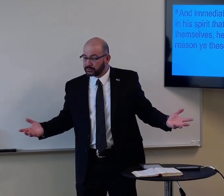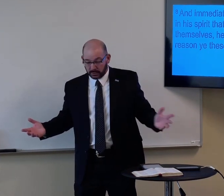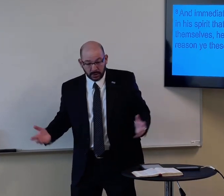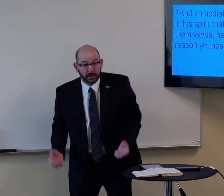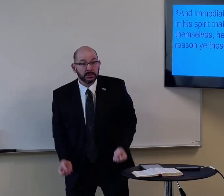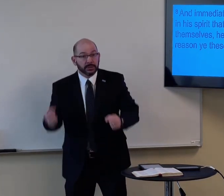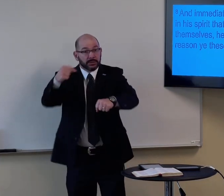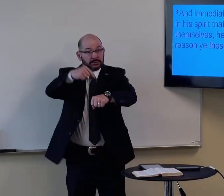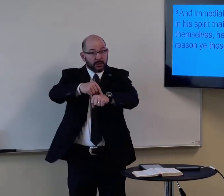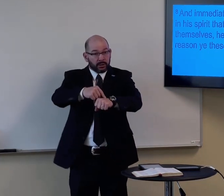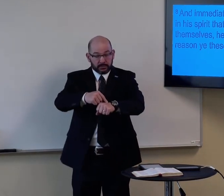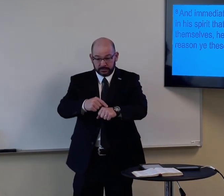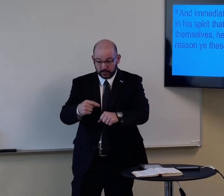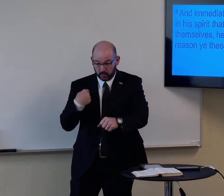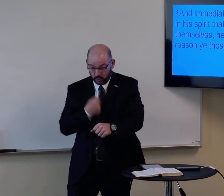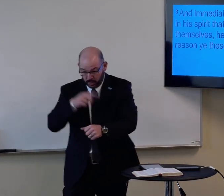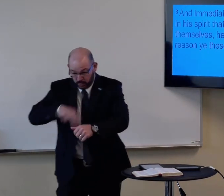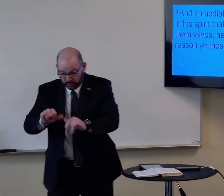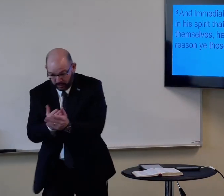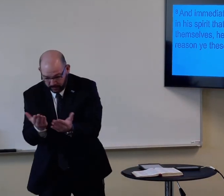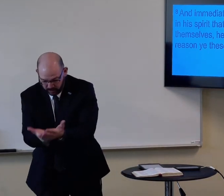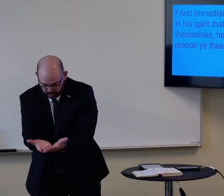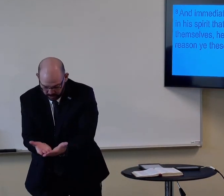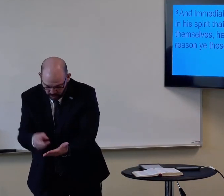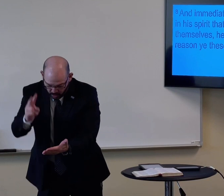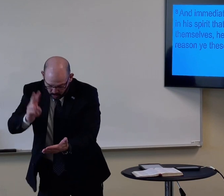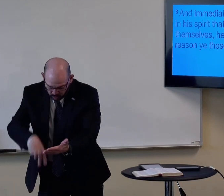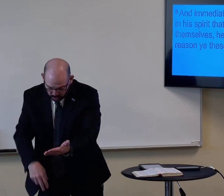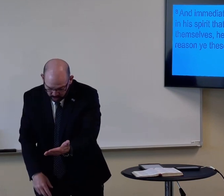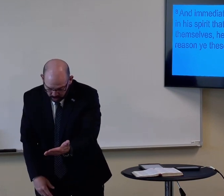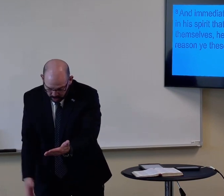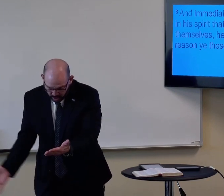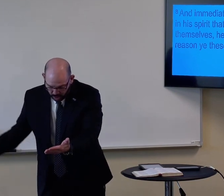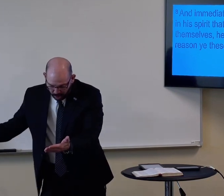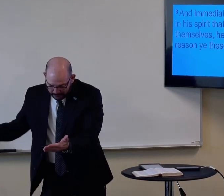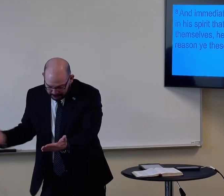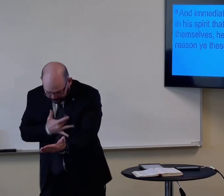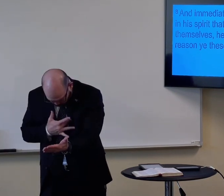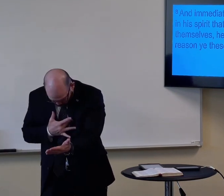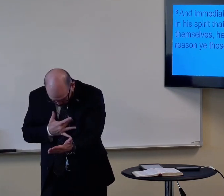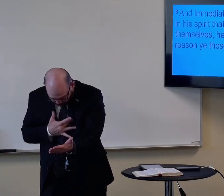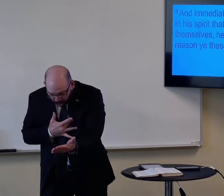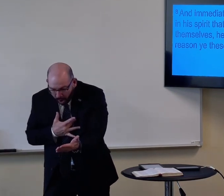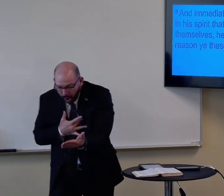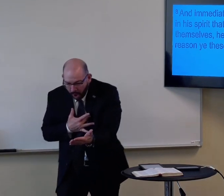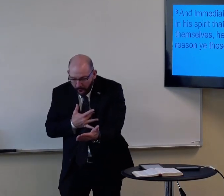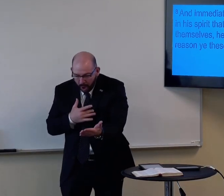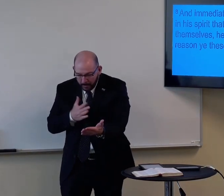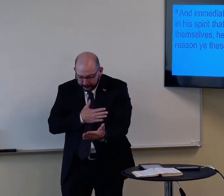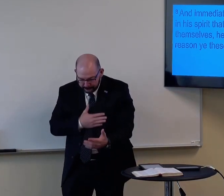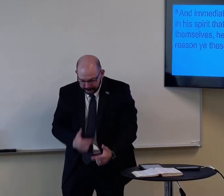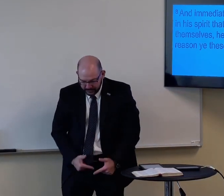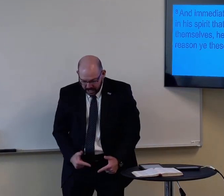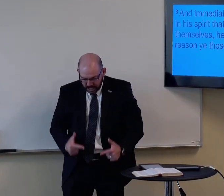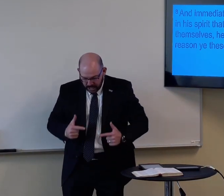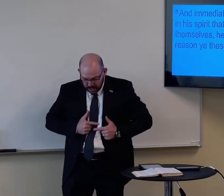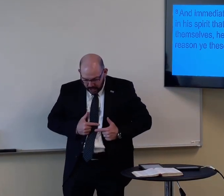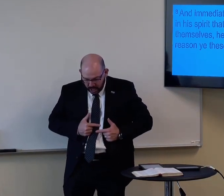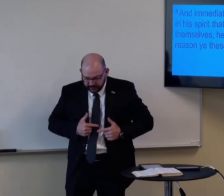God is trying to work in your heart. And sometimes, you know, as we're reading the Bible, we read, and bam, we get convicted about